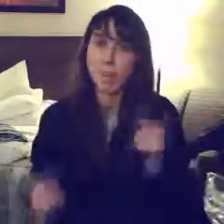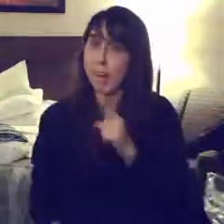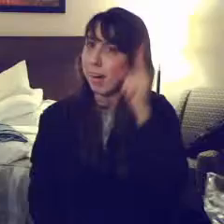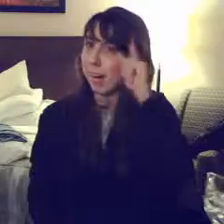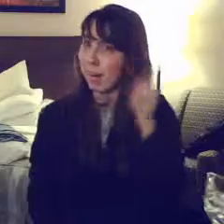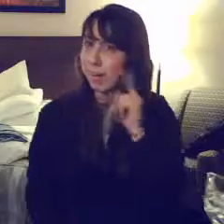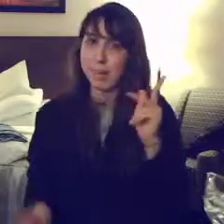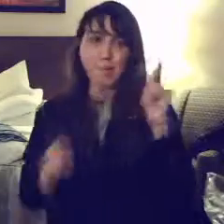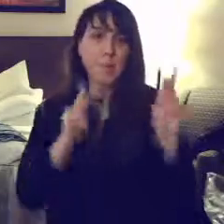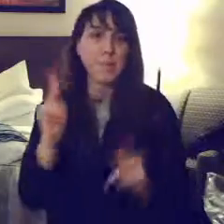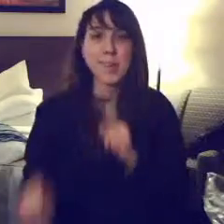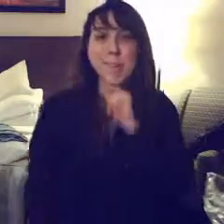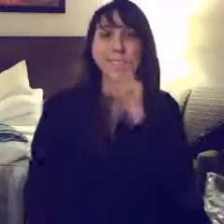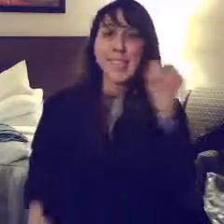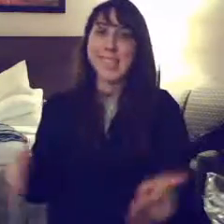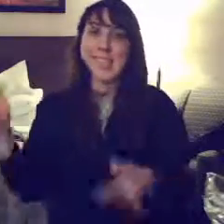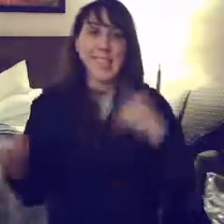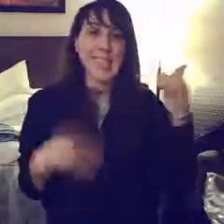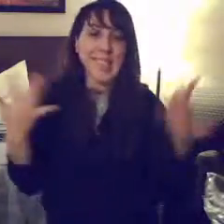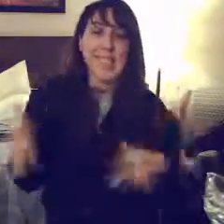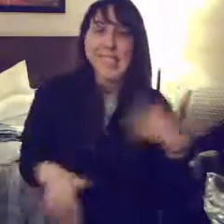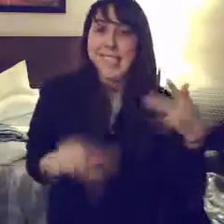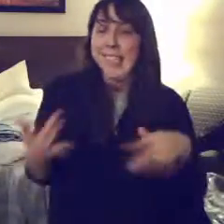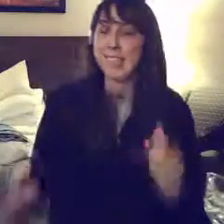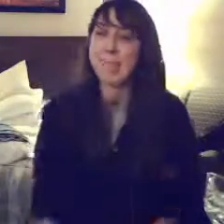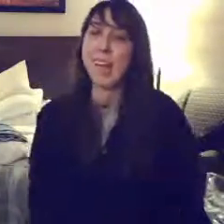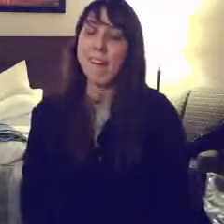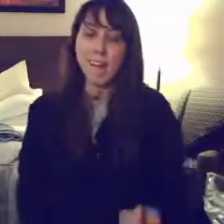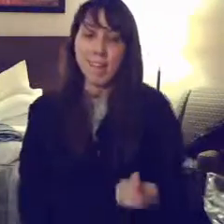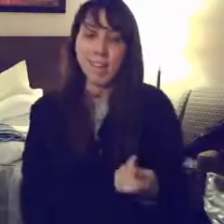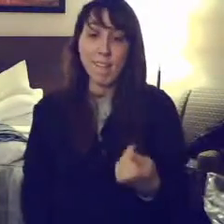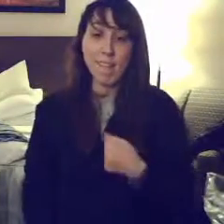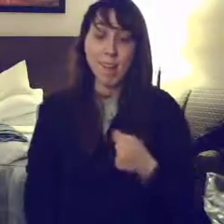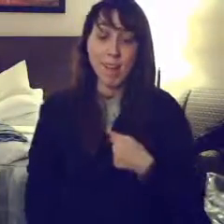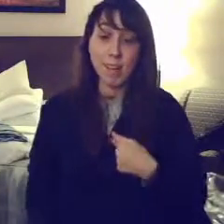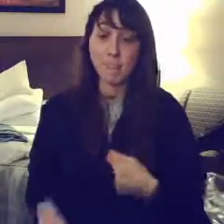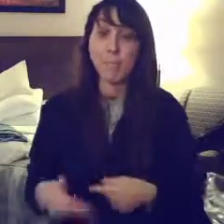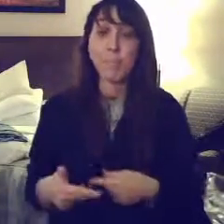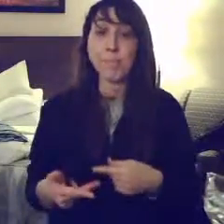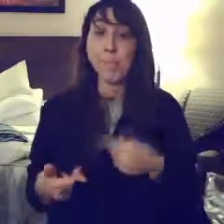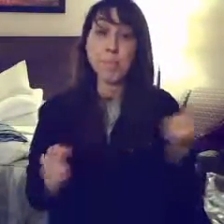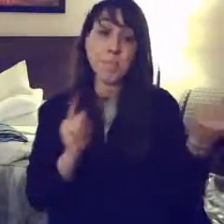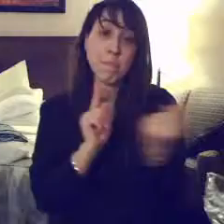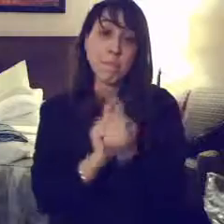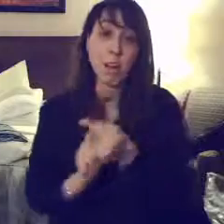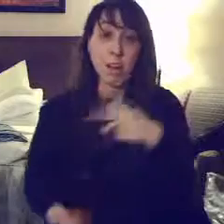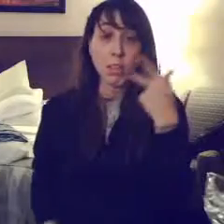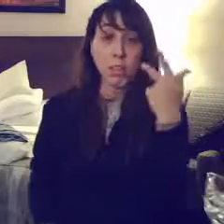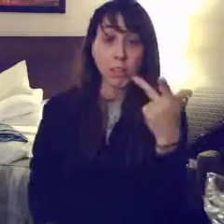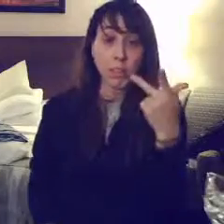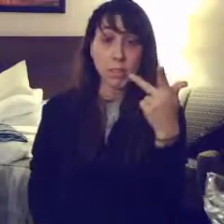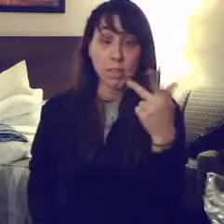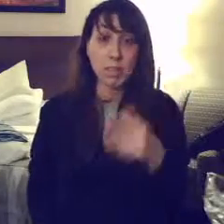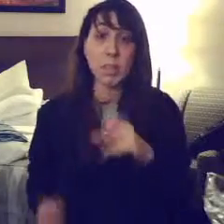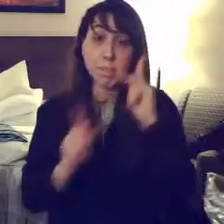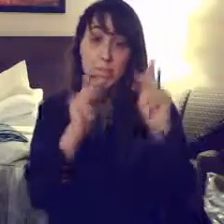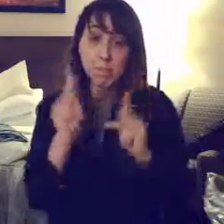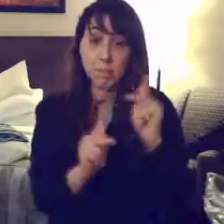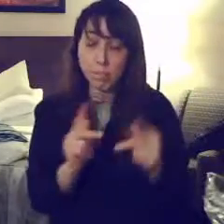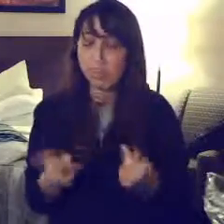place to take pictures of families and people and kids. And this house is going to be great for her. Zonji,